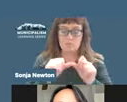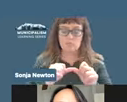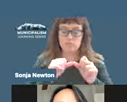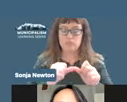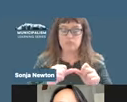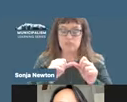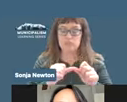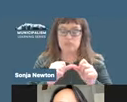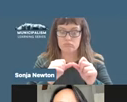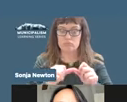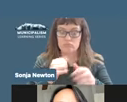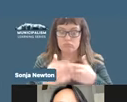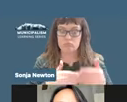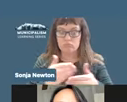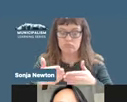originated.